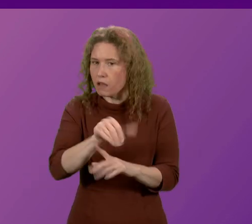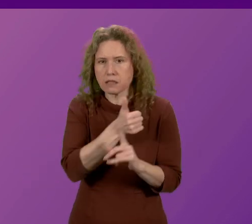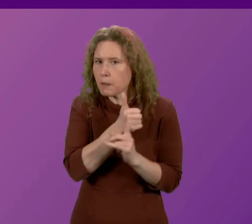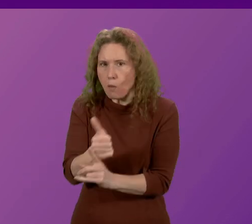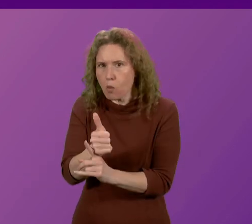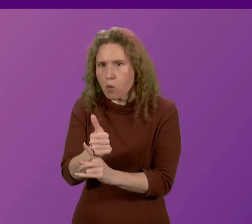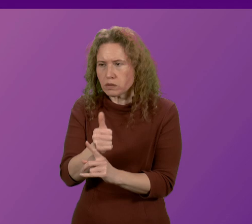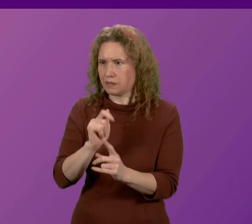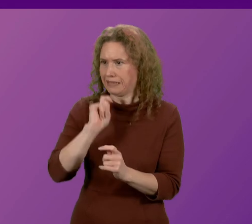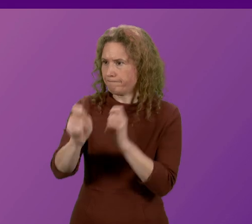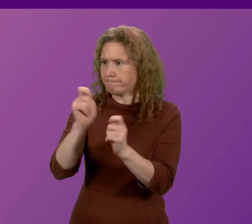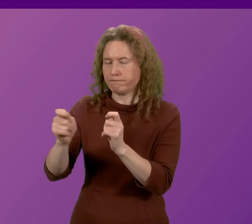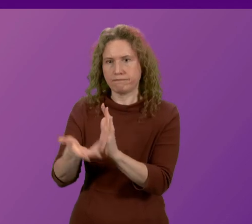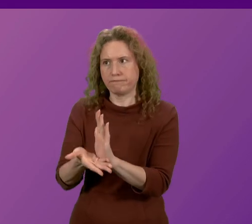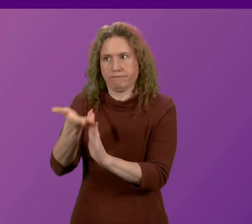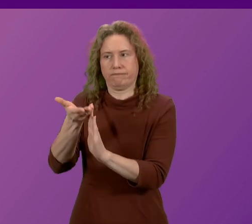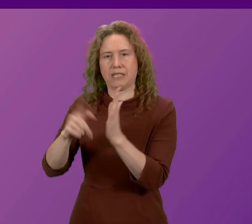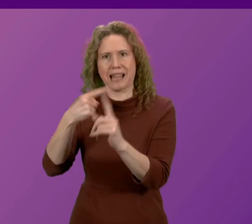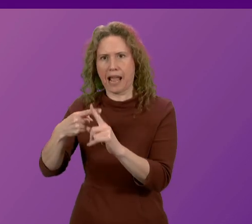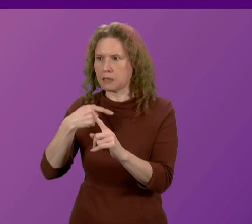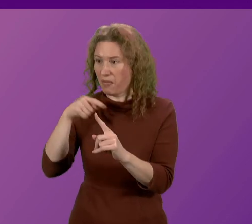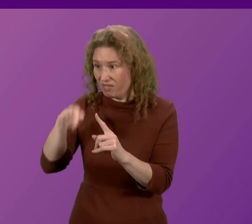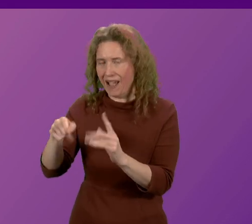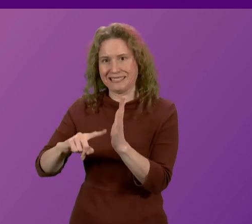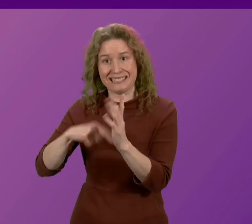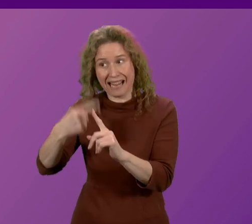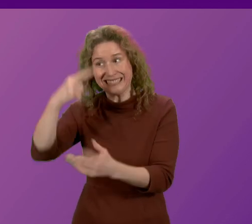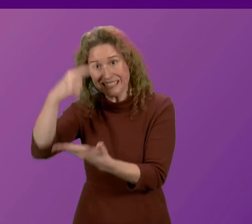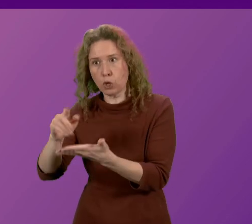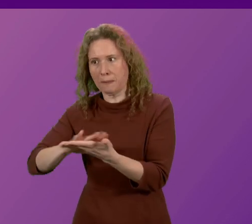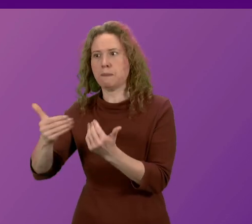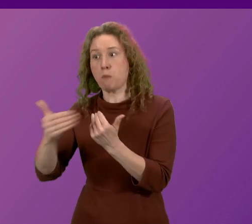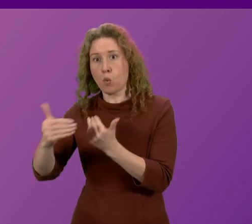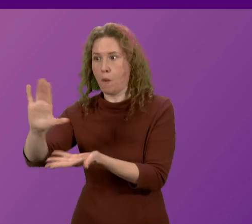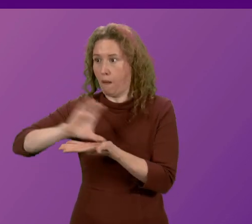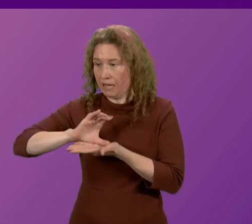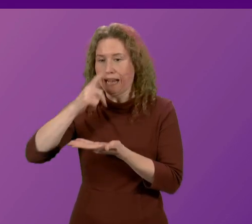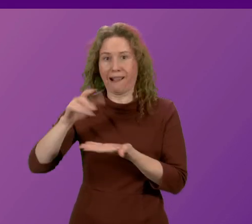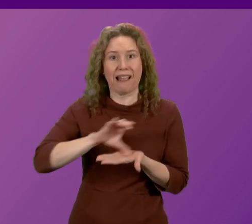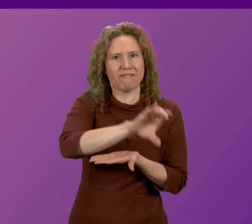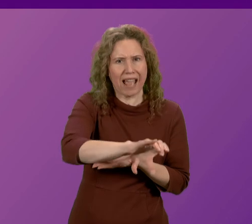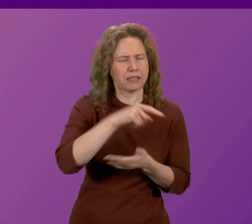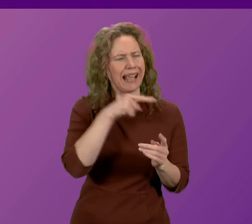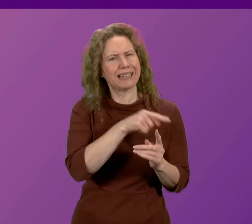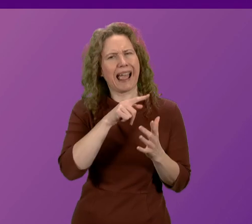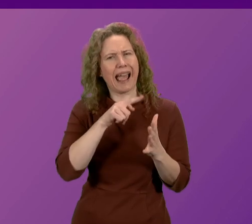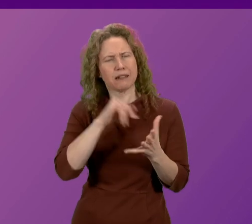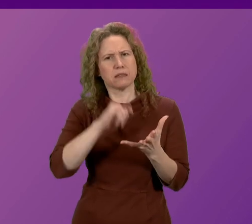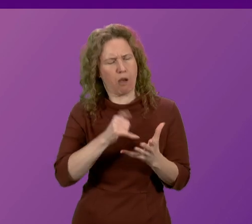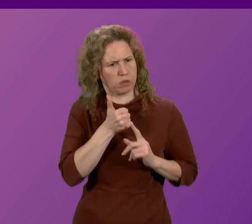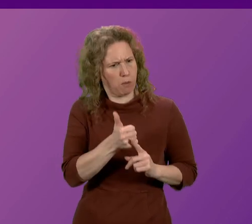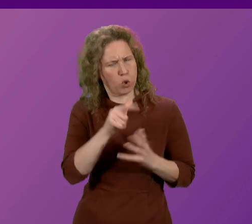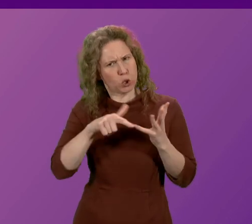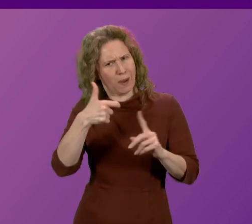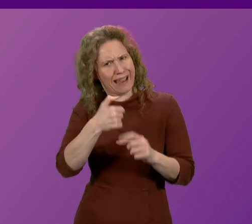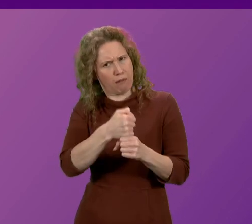the extra investment that we've generated out of tax decisions. And Mr Sawa supports a United Kingdom government that is carrying